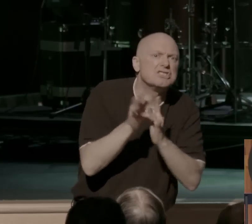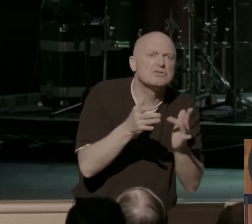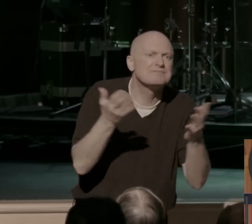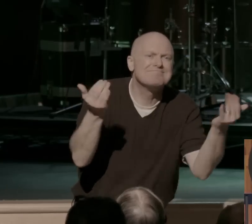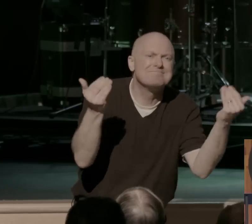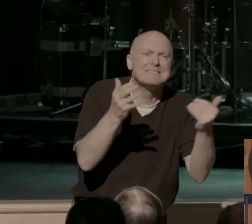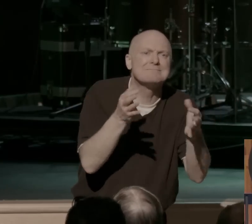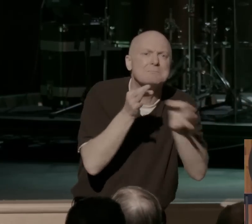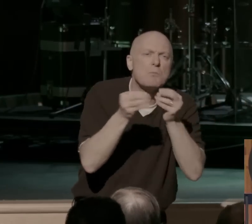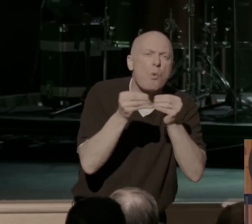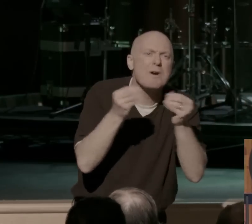talking about?